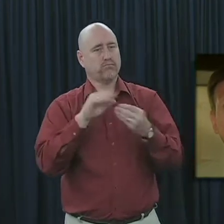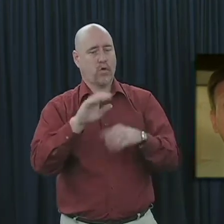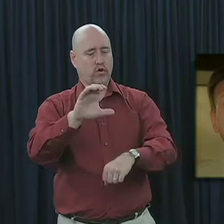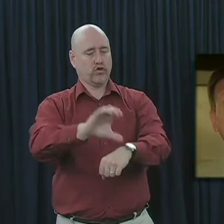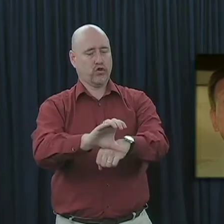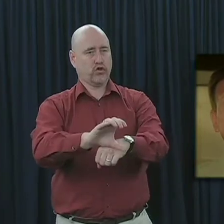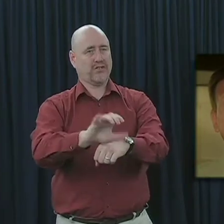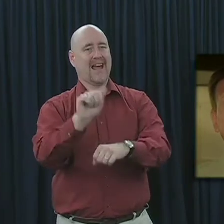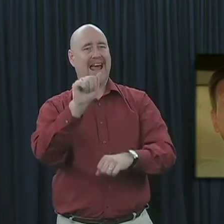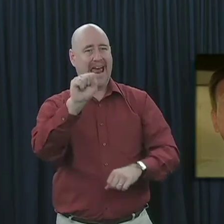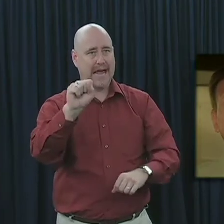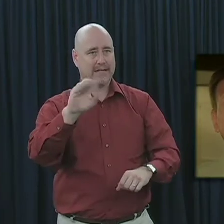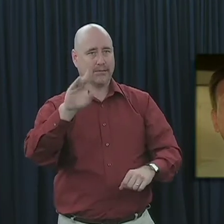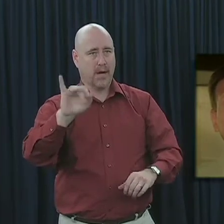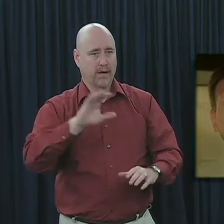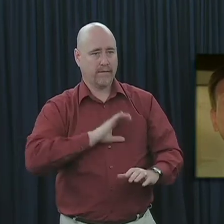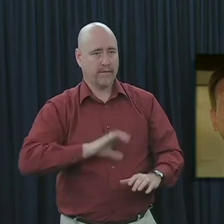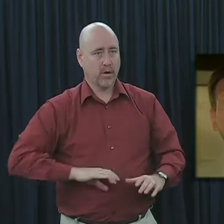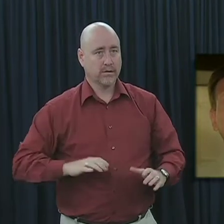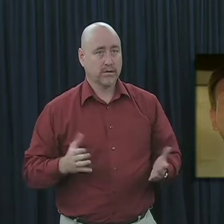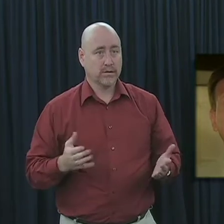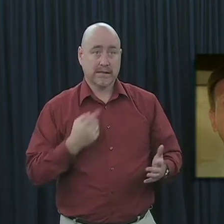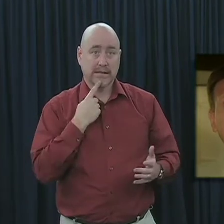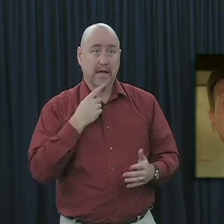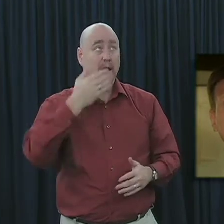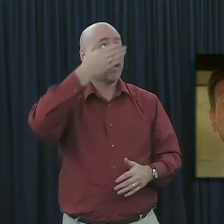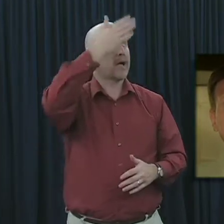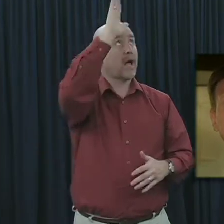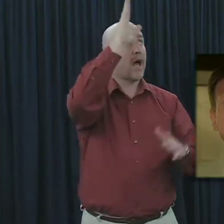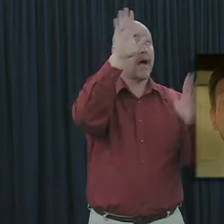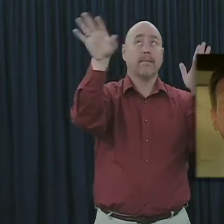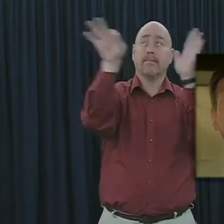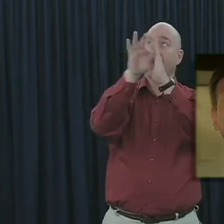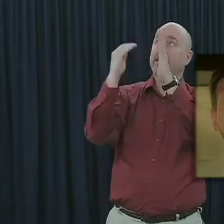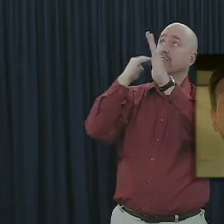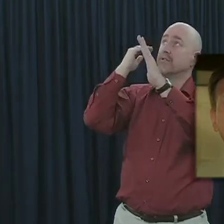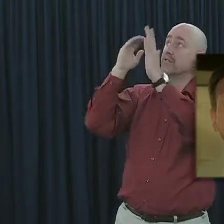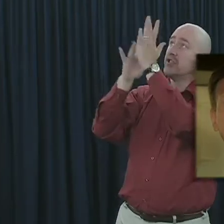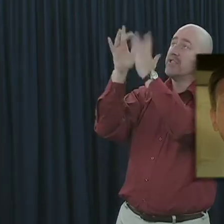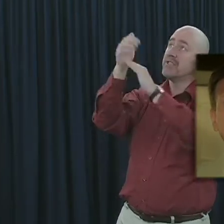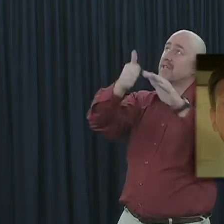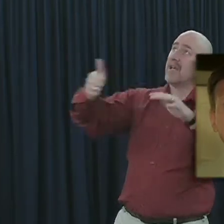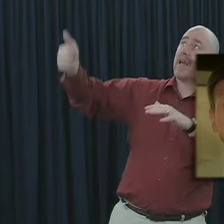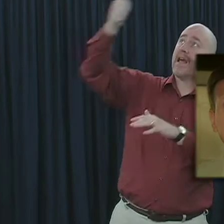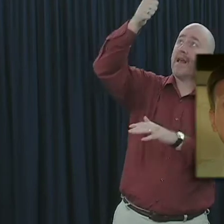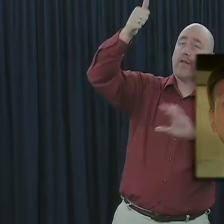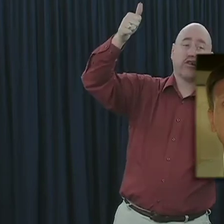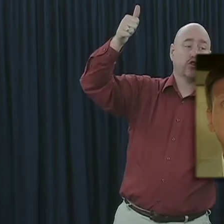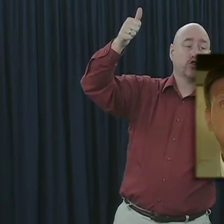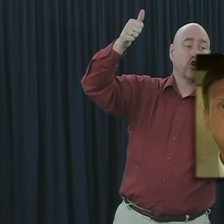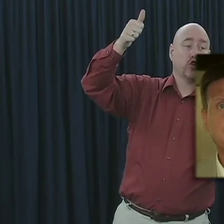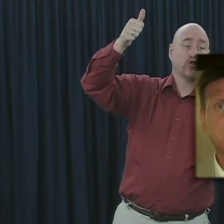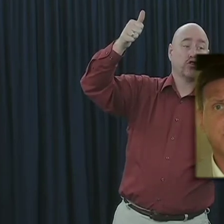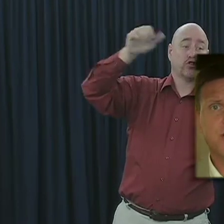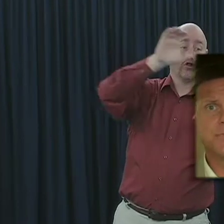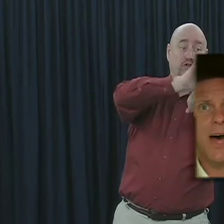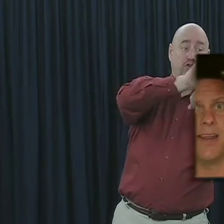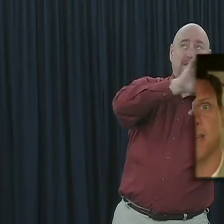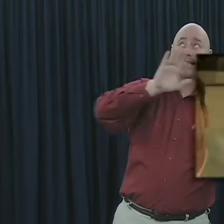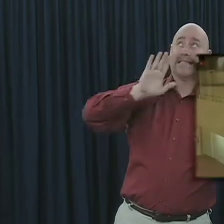church as the body of Christ when he said, God made Jesus to be the head over all things to the church, which is his body.